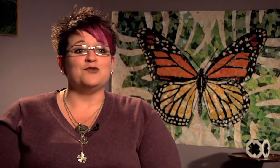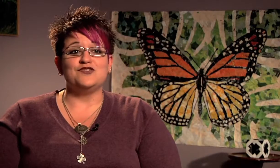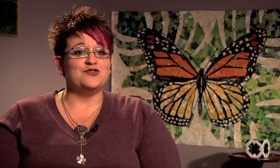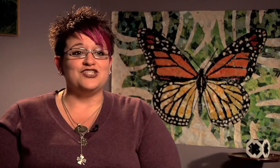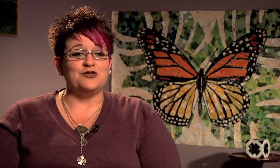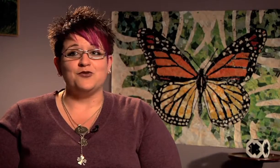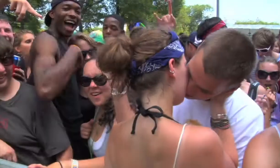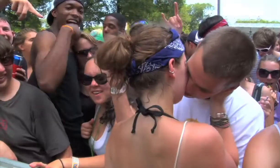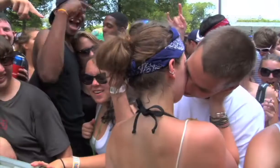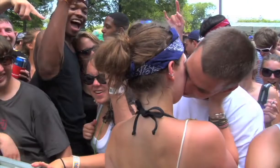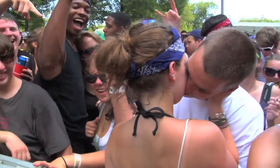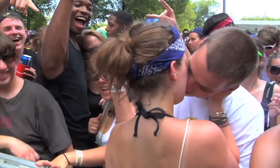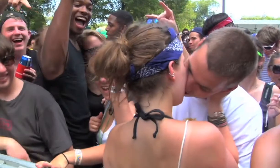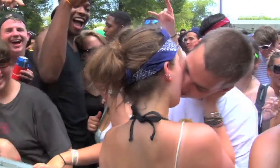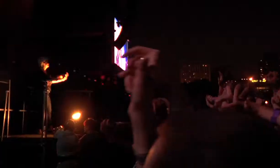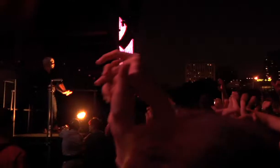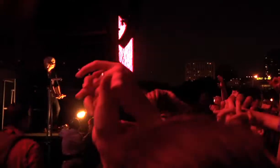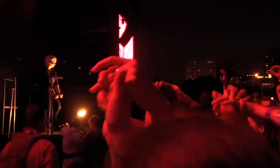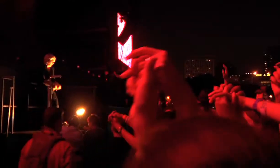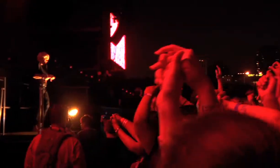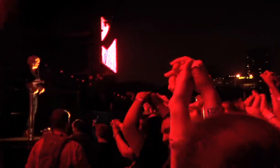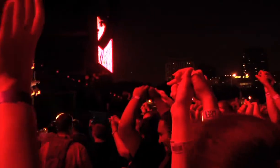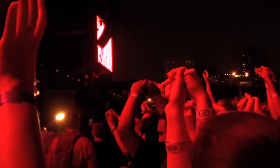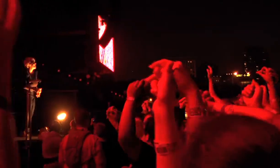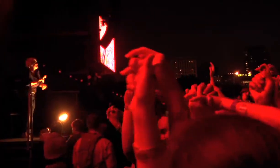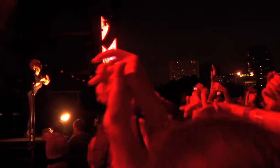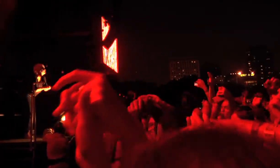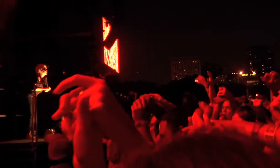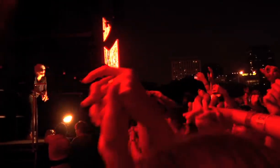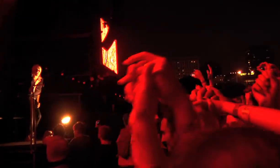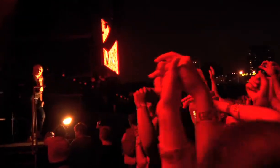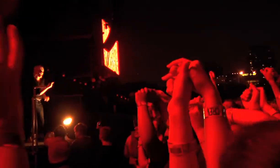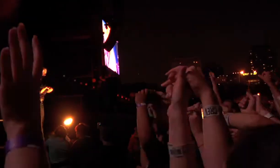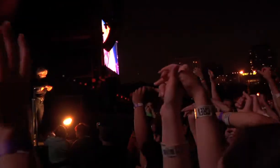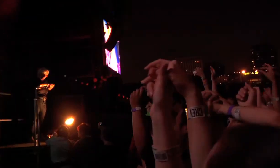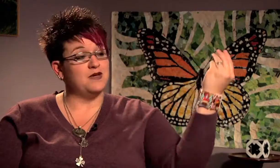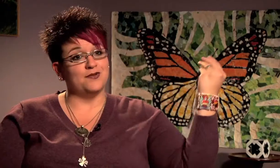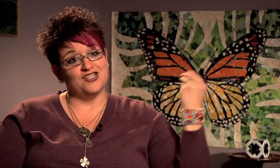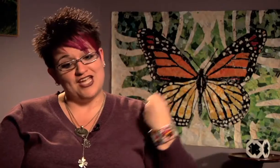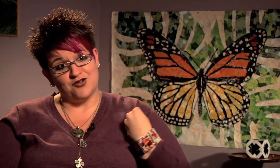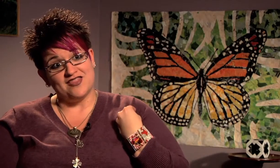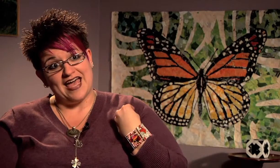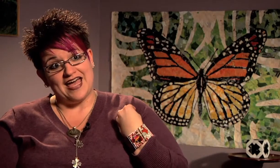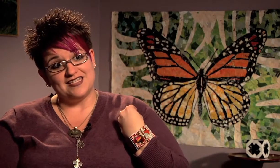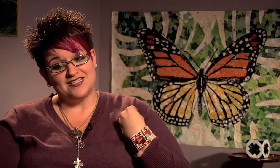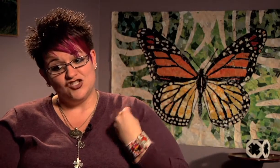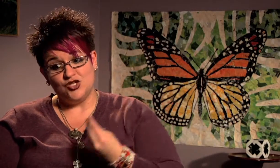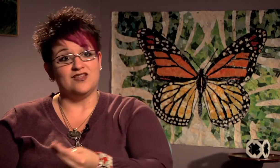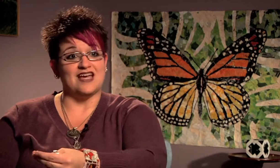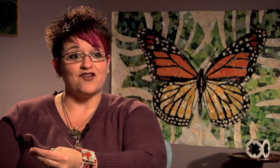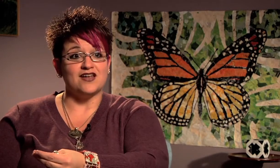It moves you to want to fall in love. Or it can make you cry when you fall out of love. To be able to channel that